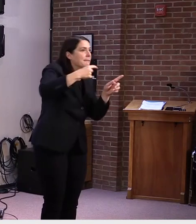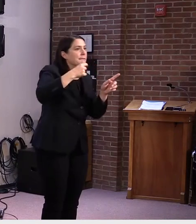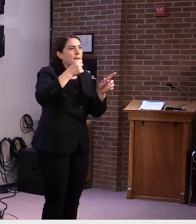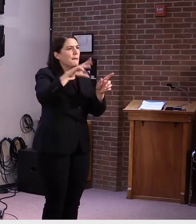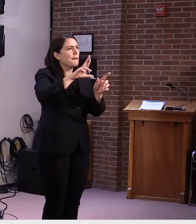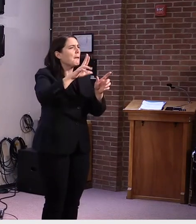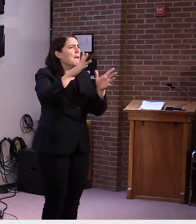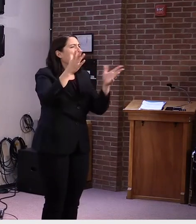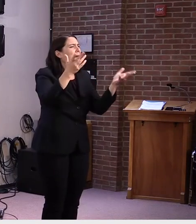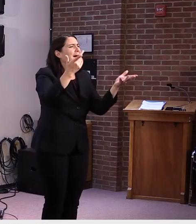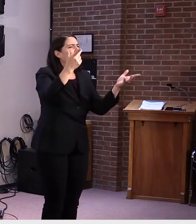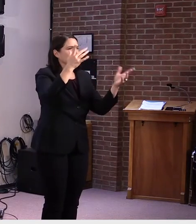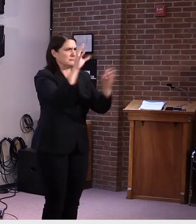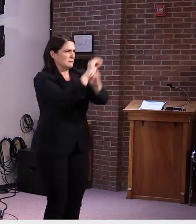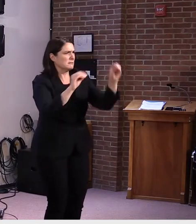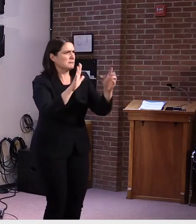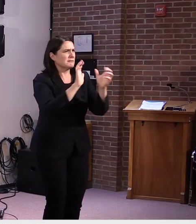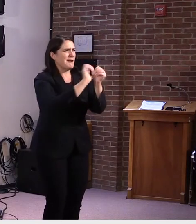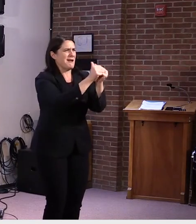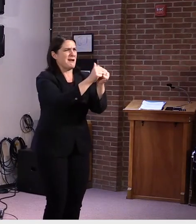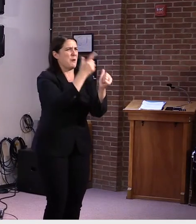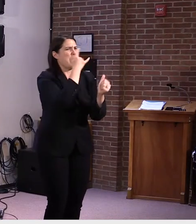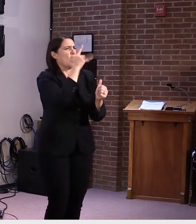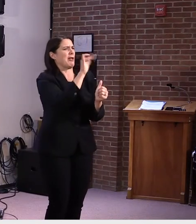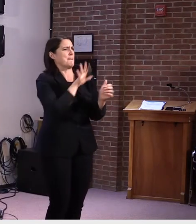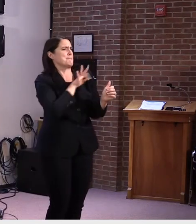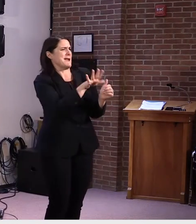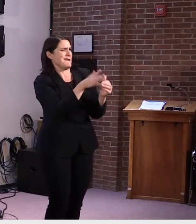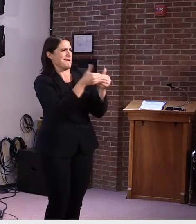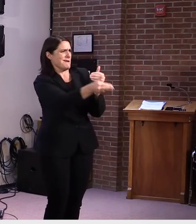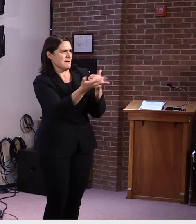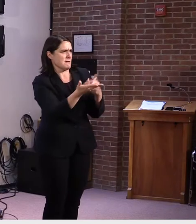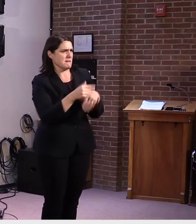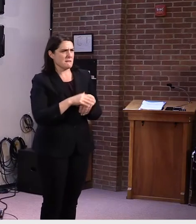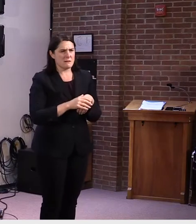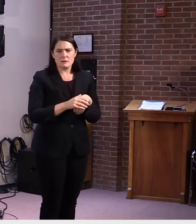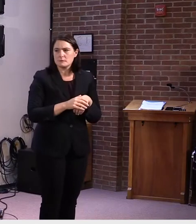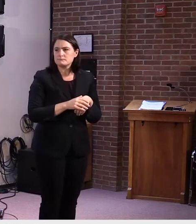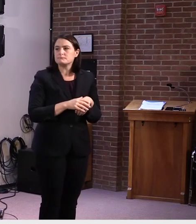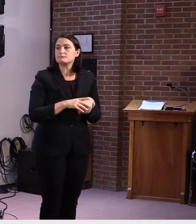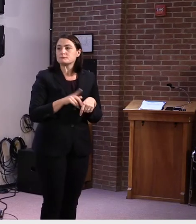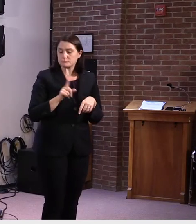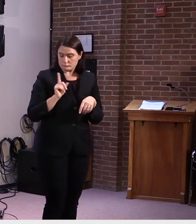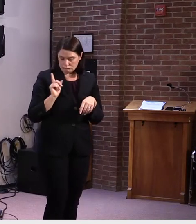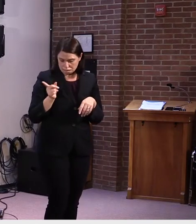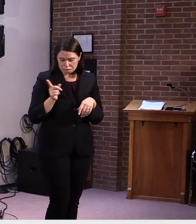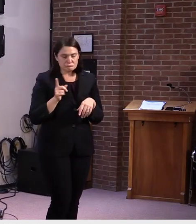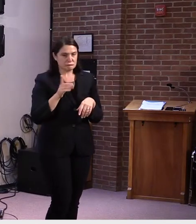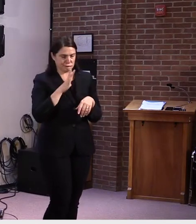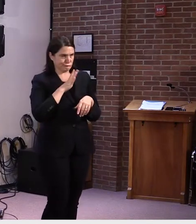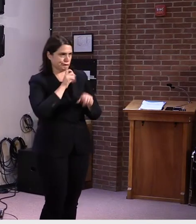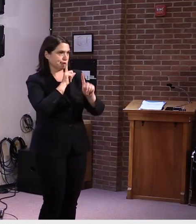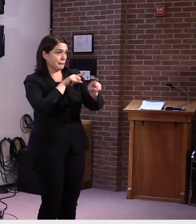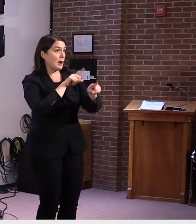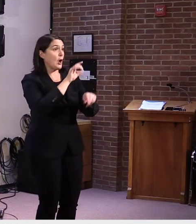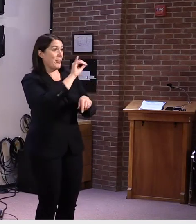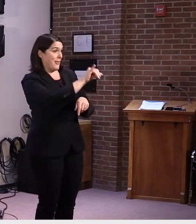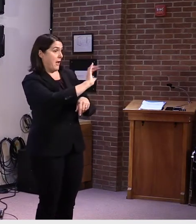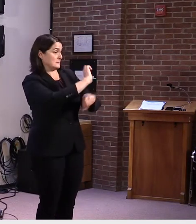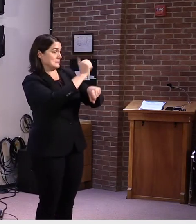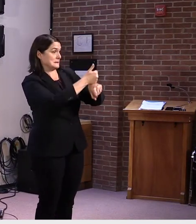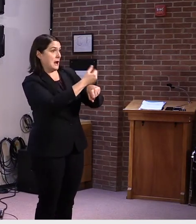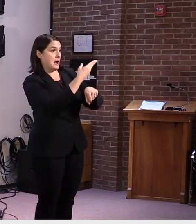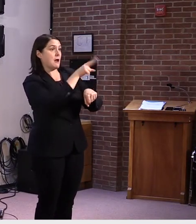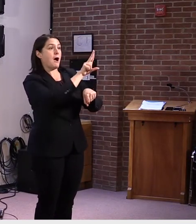summer? How, how would those spots be paid for? Let me answer that a couple of ways. the sites would be able to charge, uh,